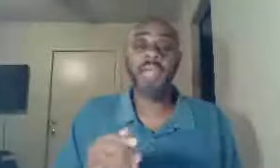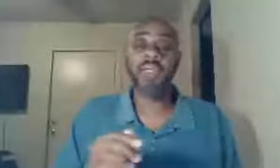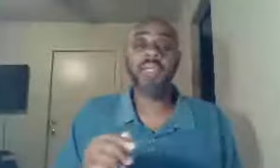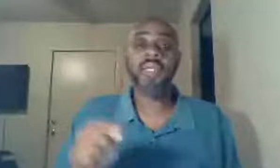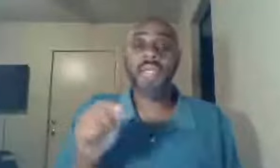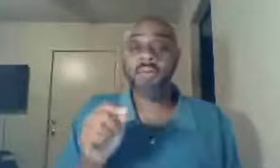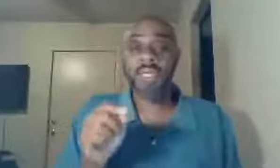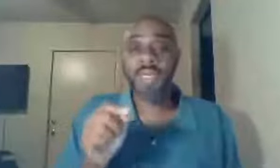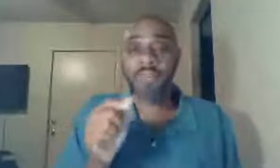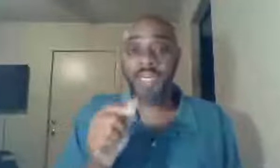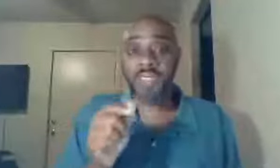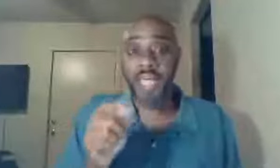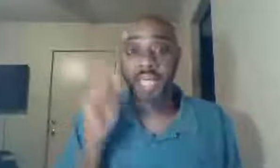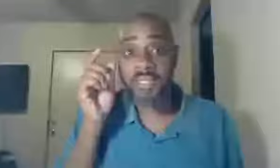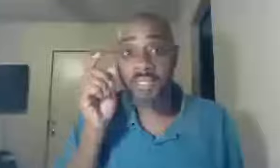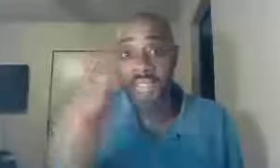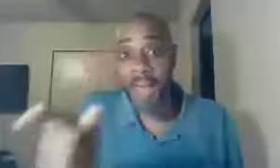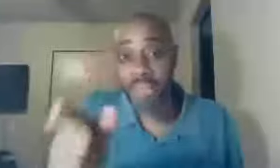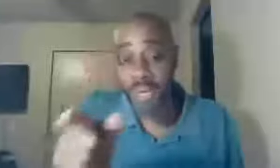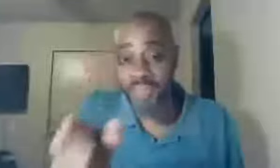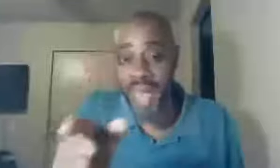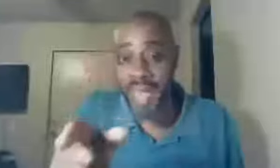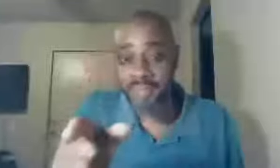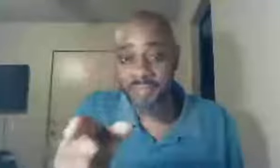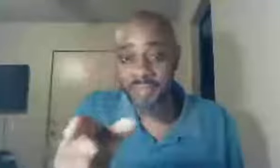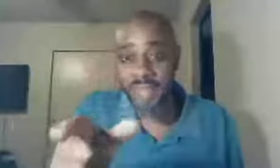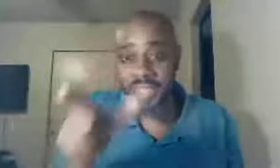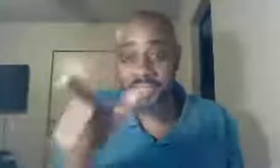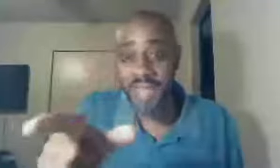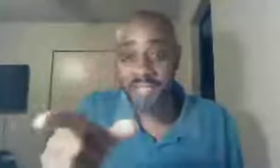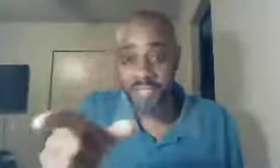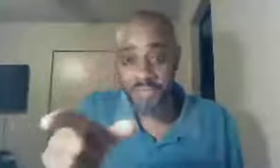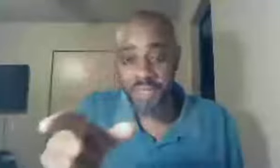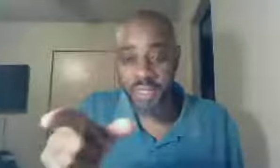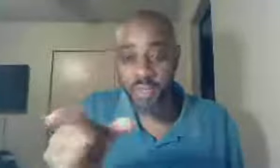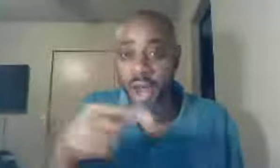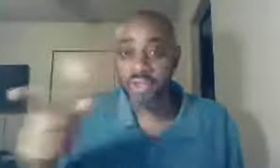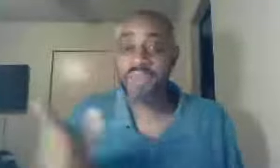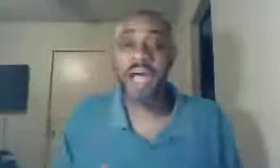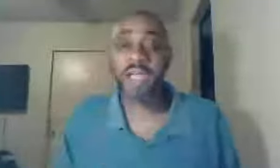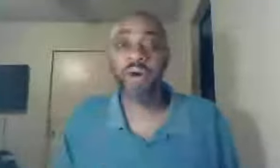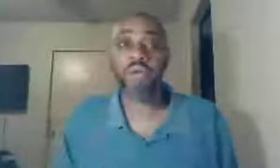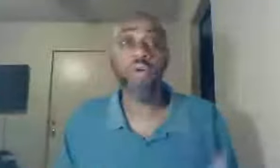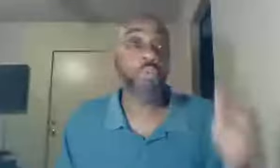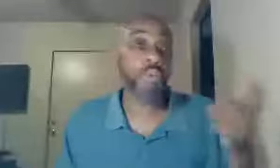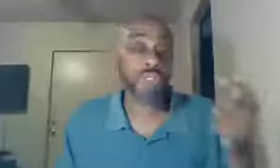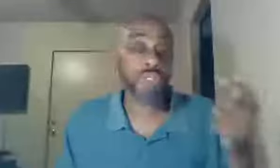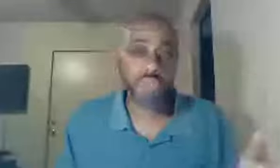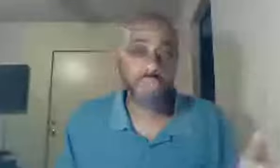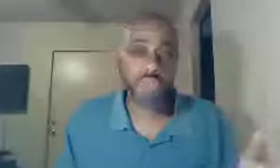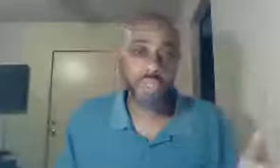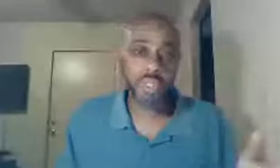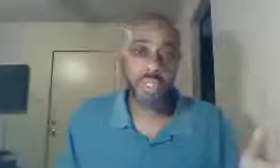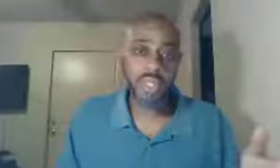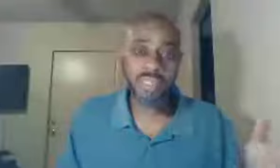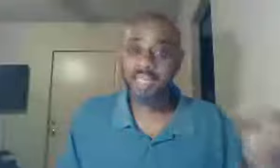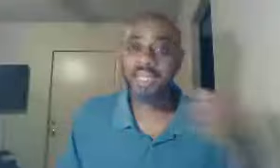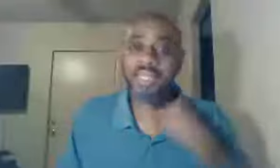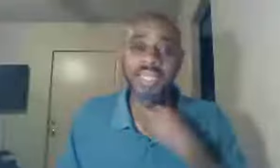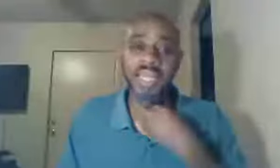let me come in and say, stop doing that, that's divisive, why are you dividing over, who preached to you, as I think I said,